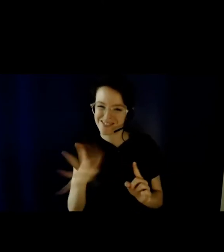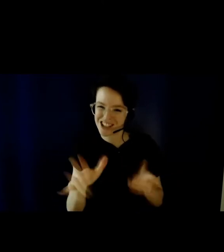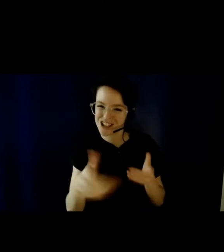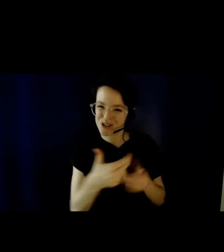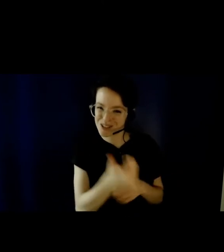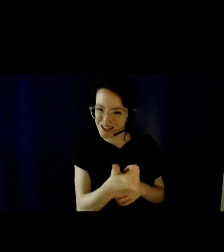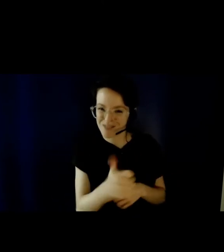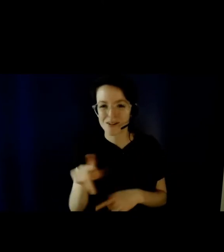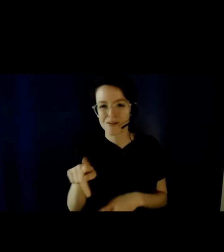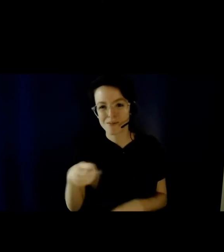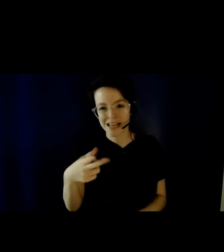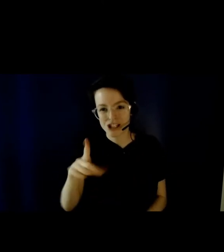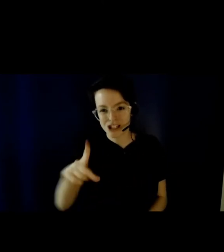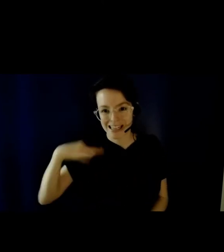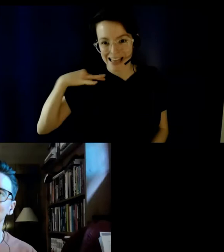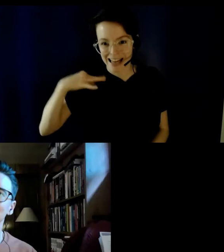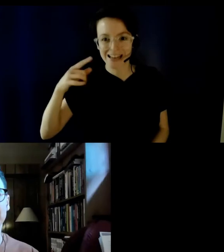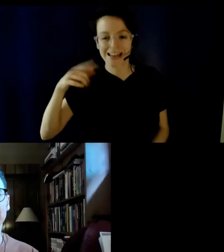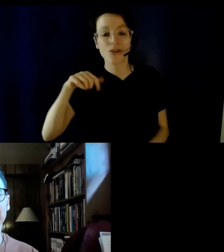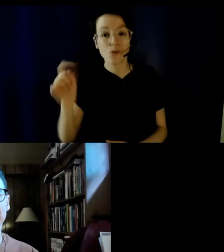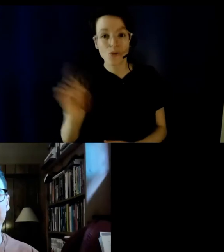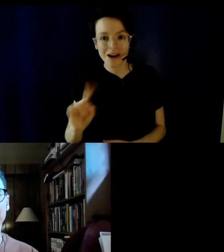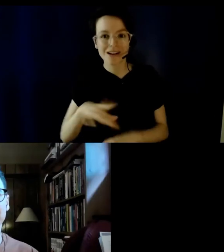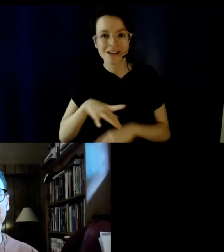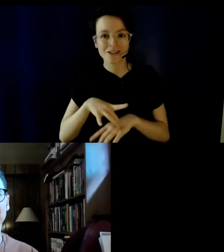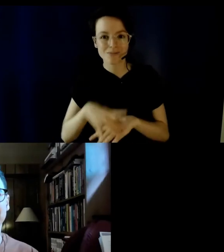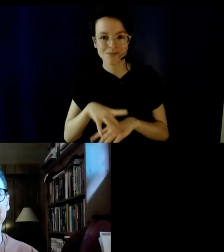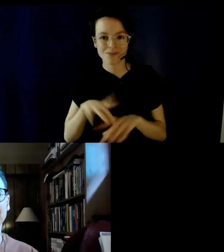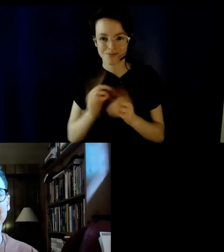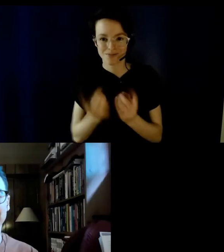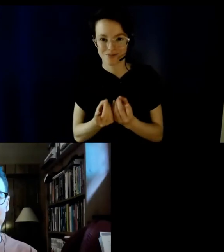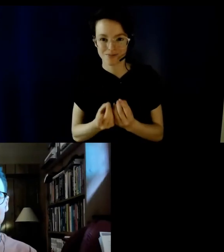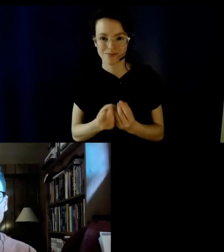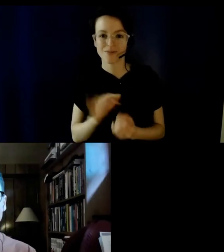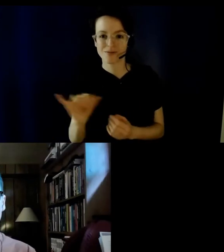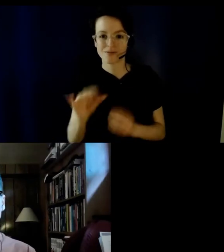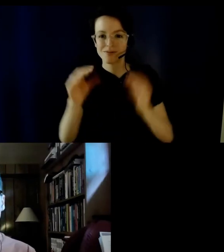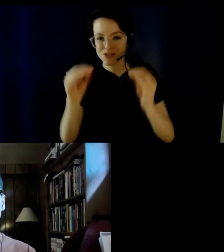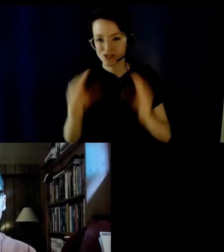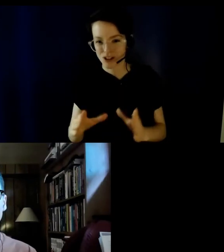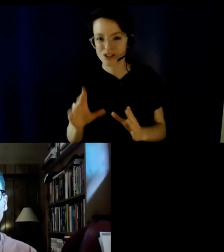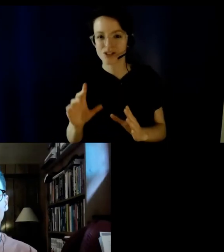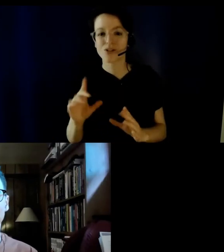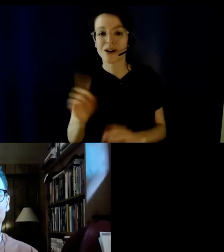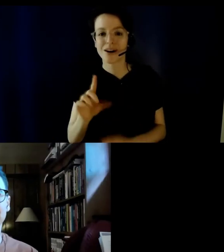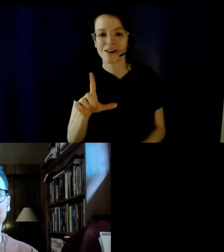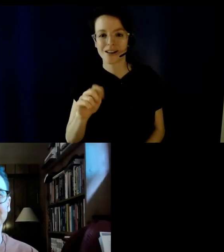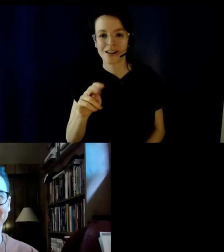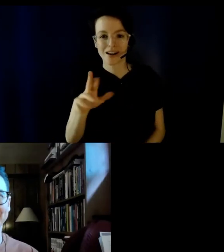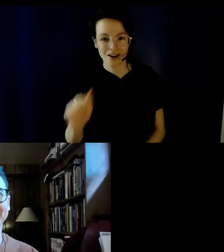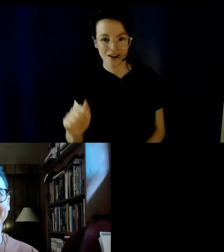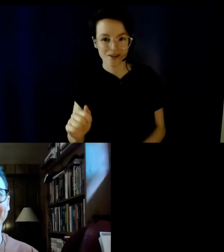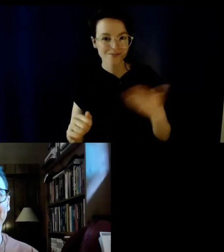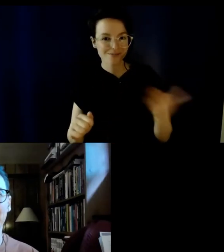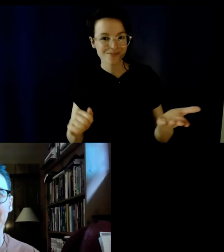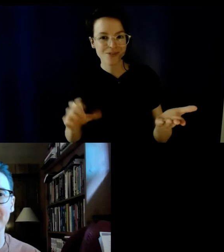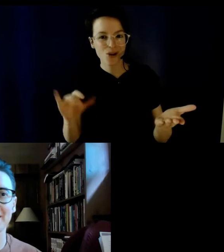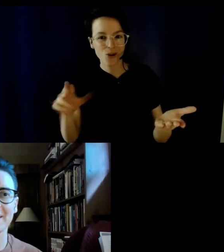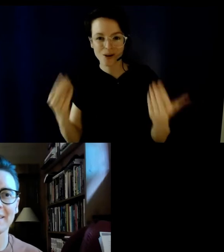PhD candidate in the Department of Geography and also Sessional Instructor at Langara College. Corin, the floor is yours.